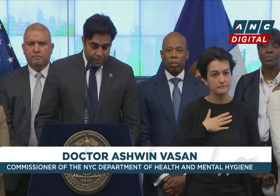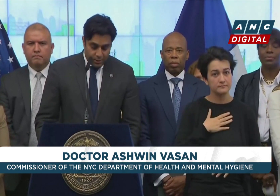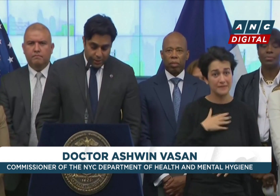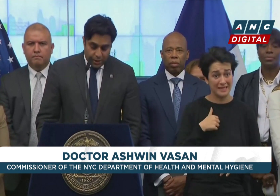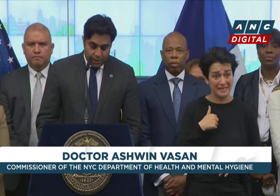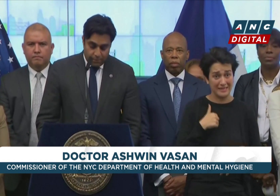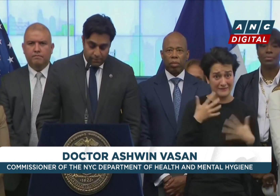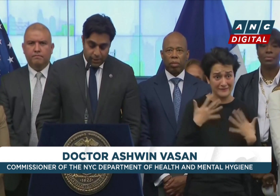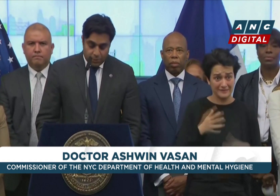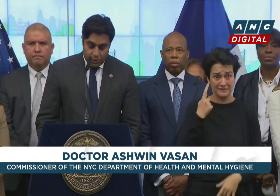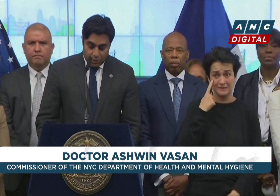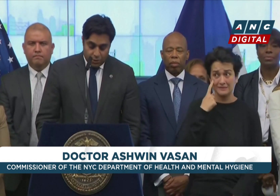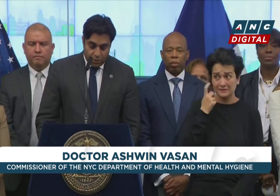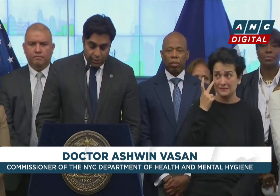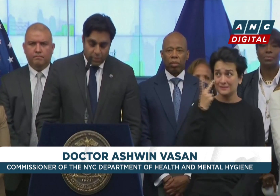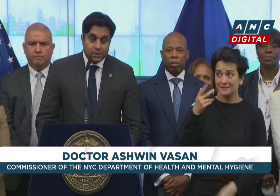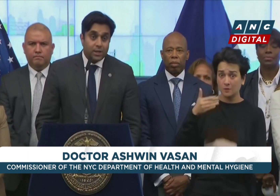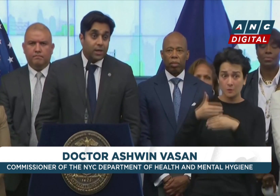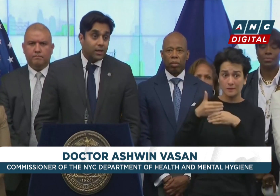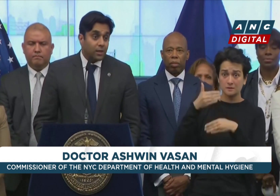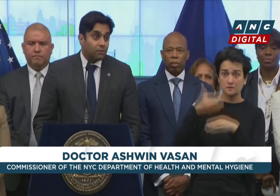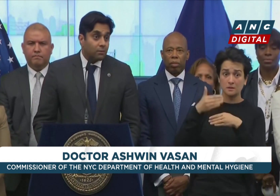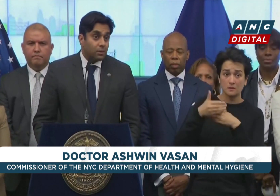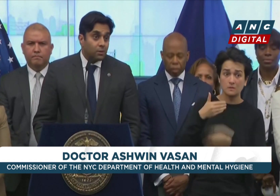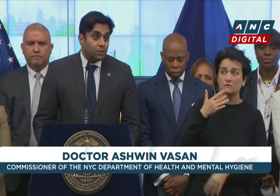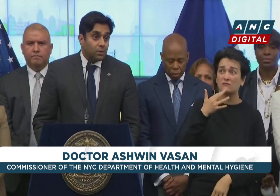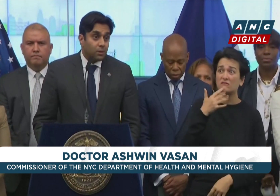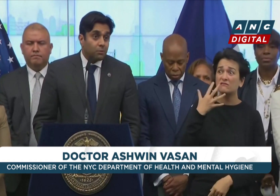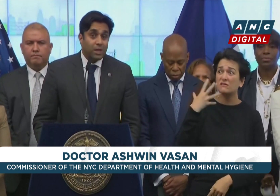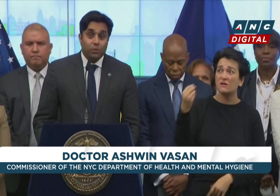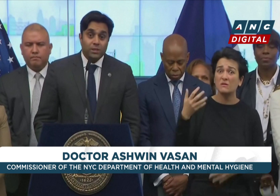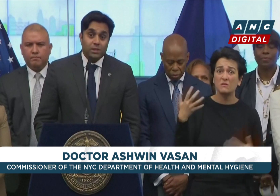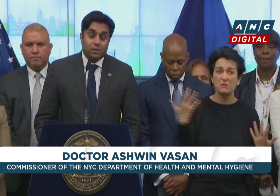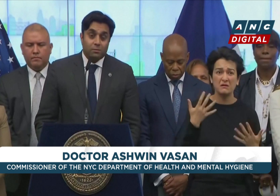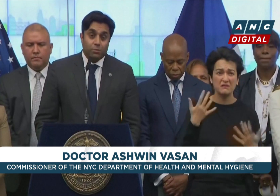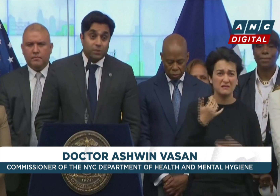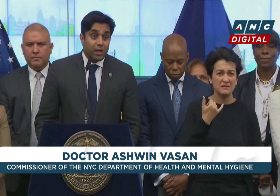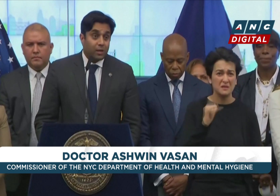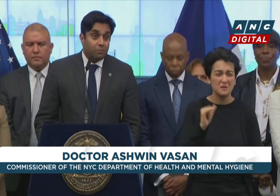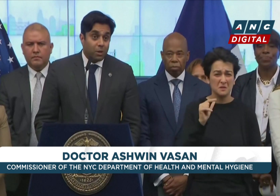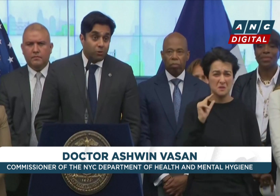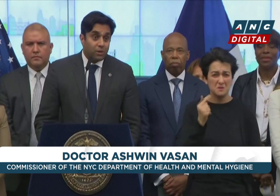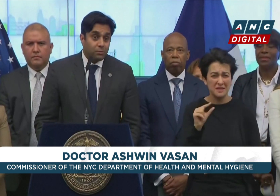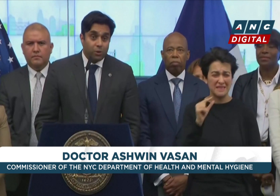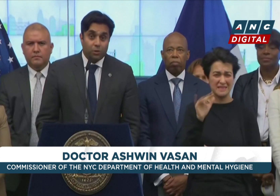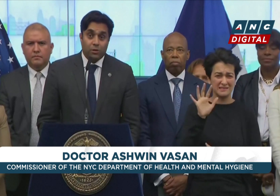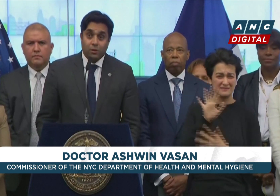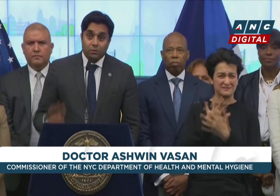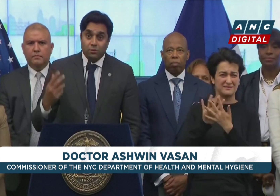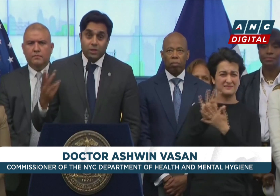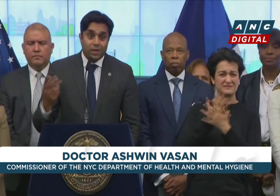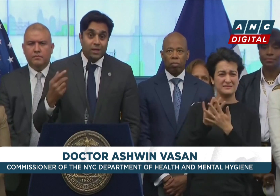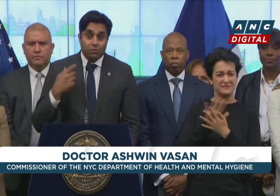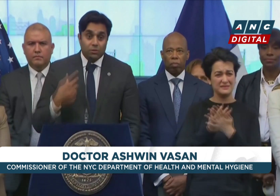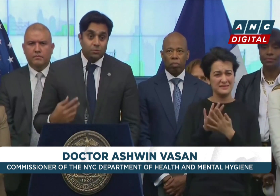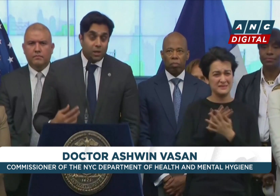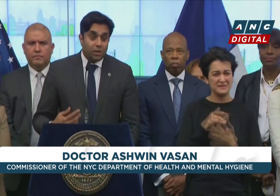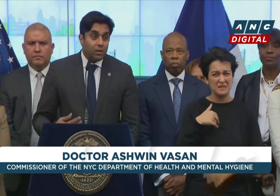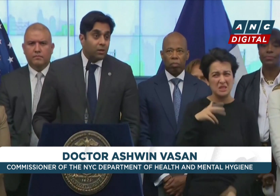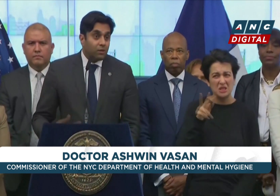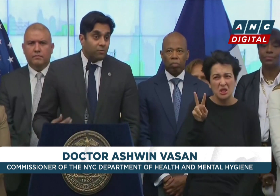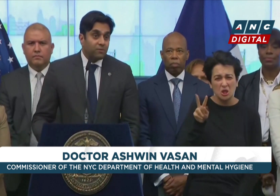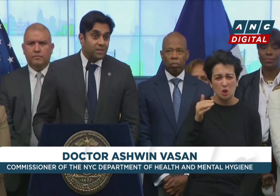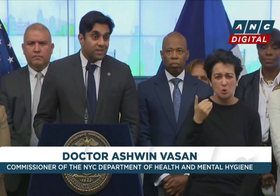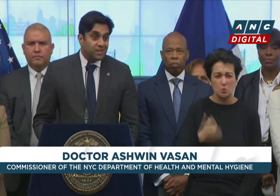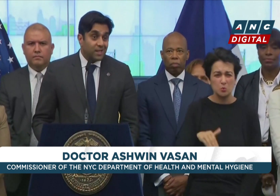-red sky, the obscured skyline. In many ways, it brings back memories, both through sight and through